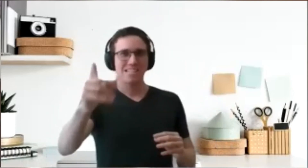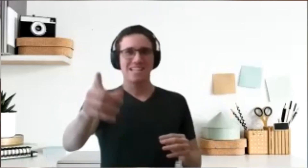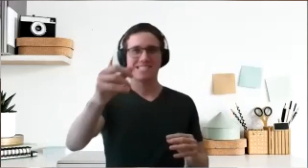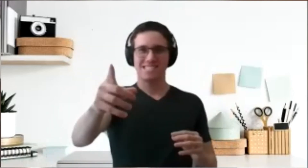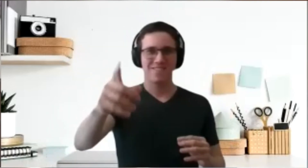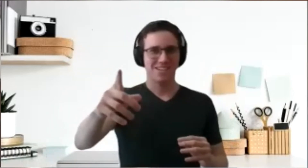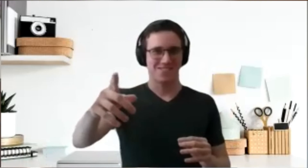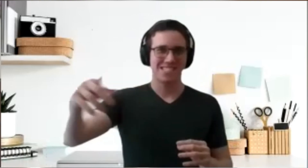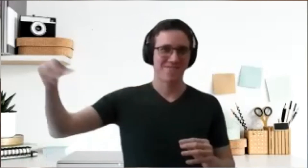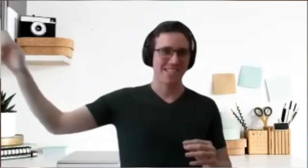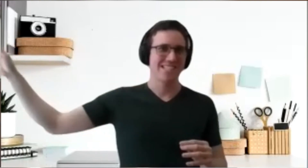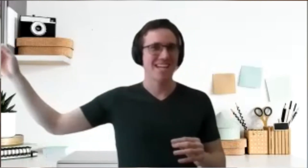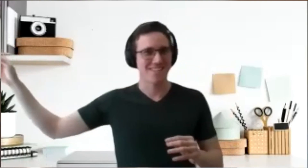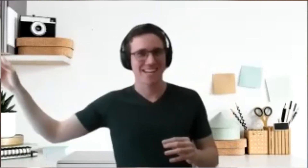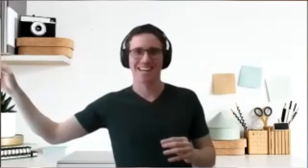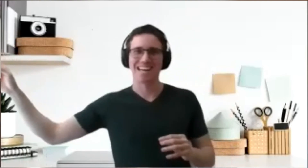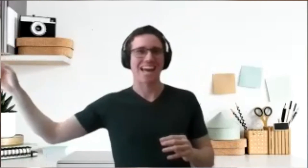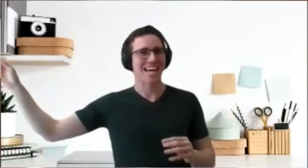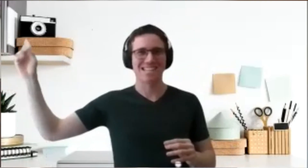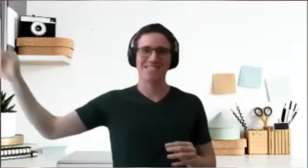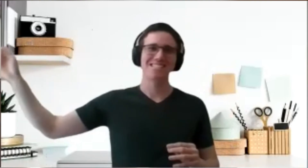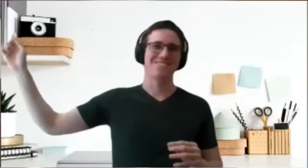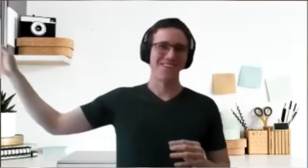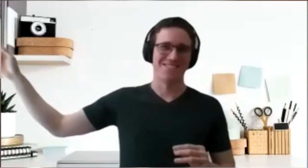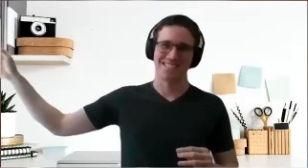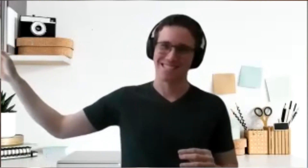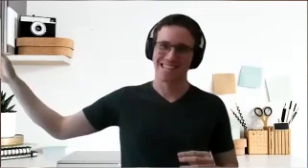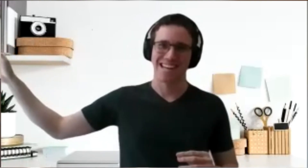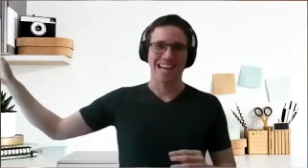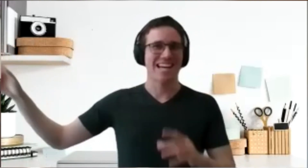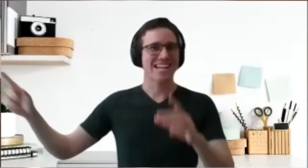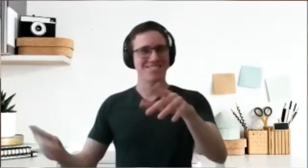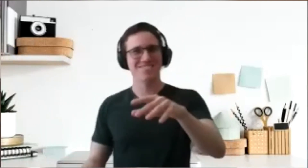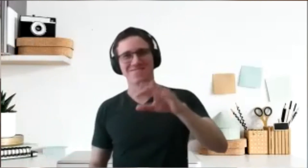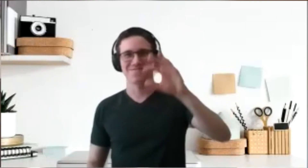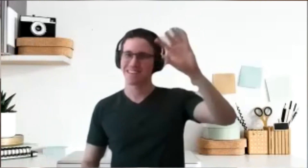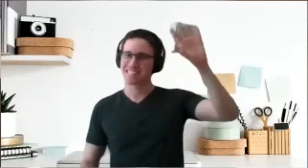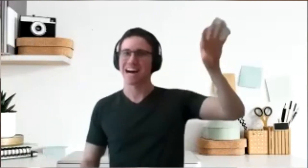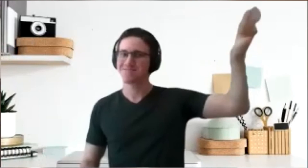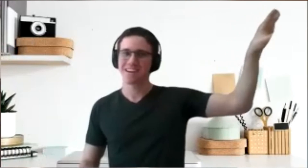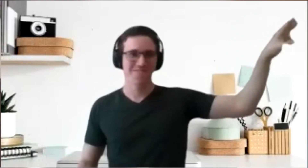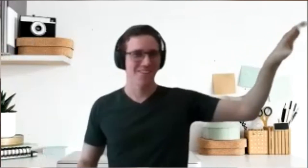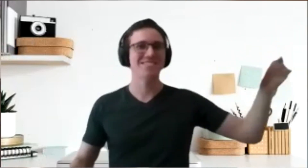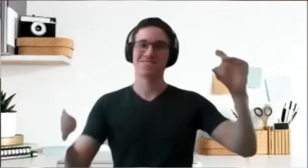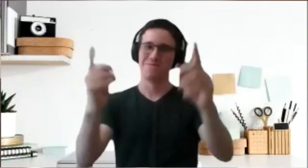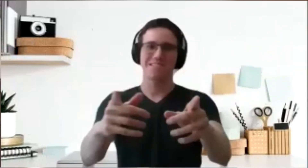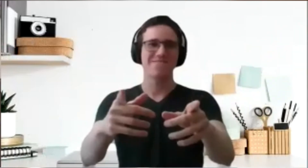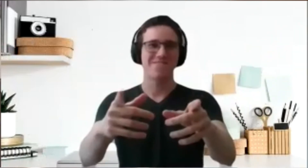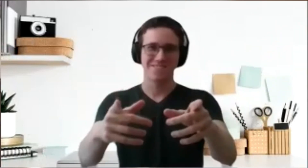organized an area contest for this Saturday, and I need volunteers. And like I told you, it's hard to find volunteers. So I'm looking for you